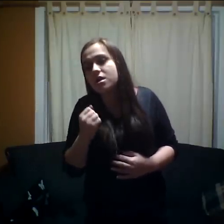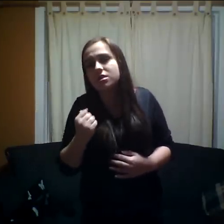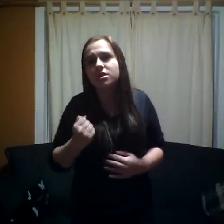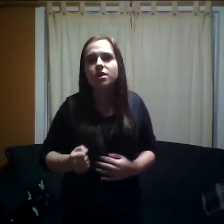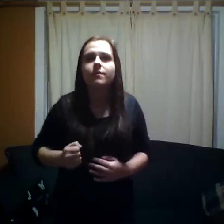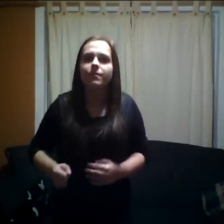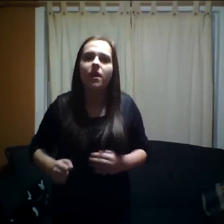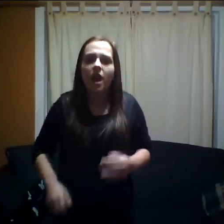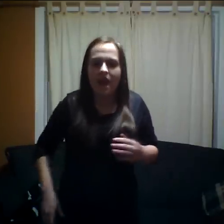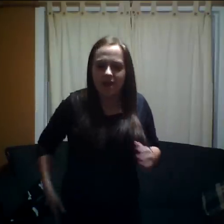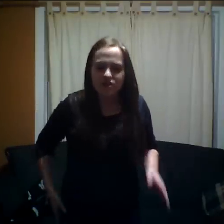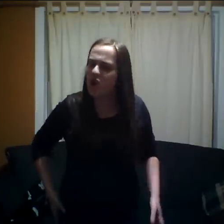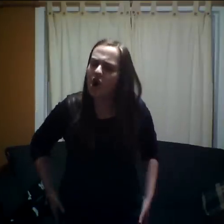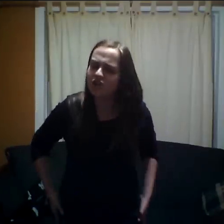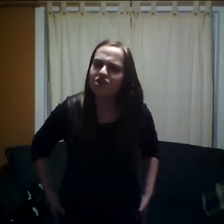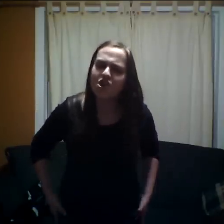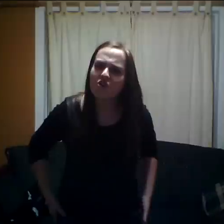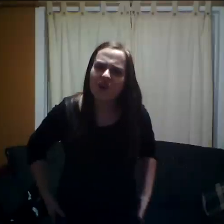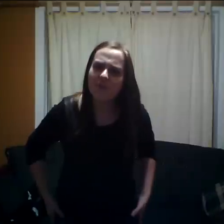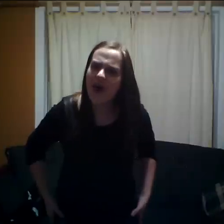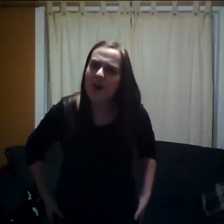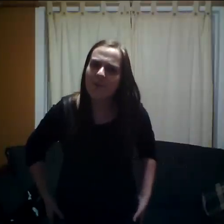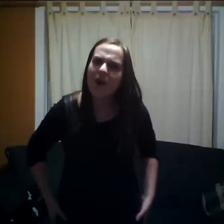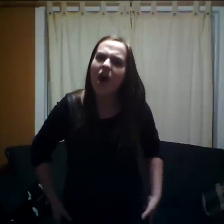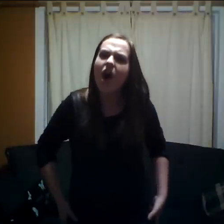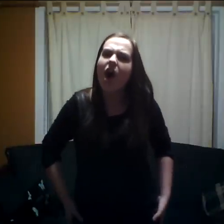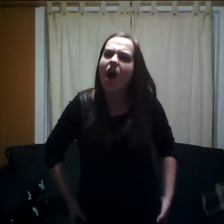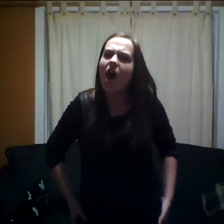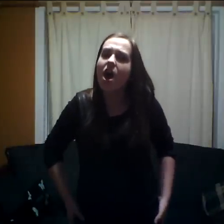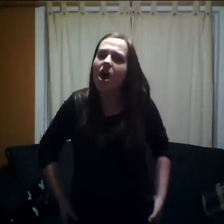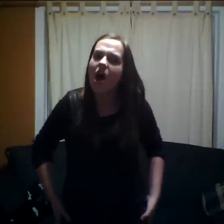Why don't you remember? Why